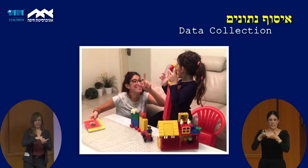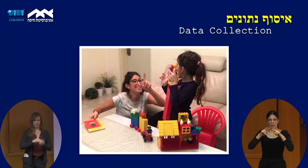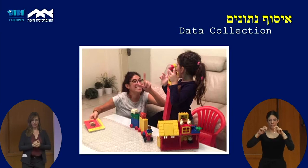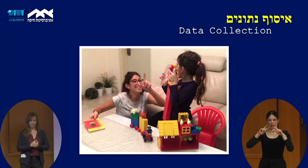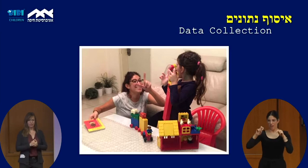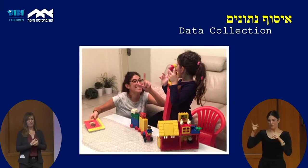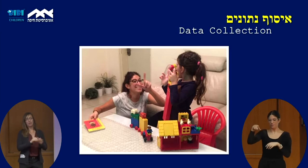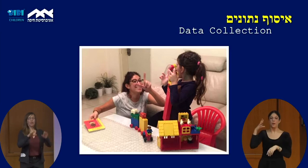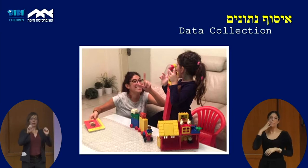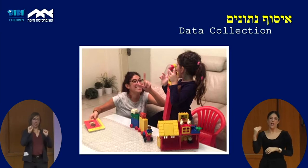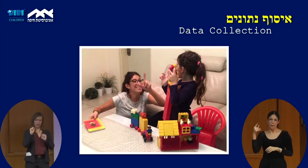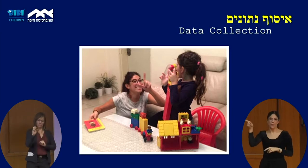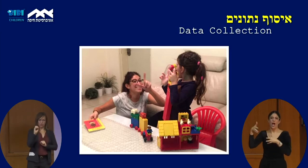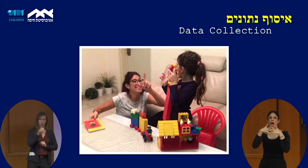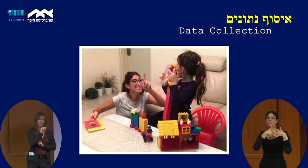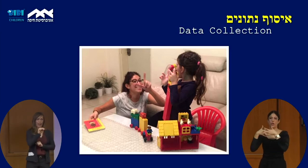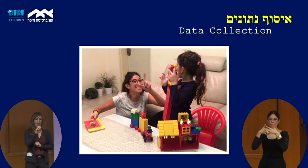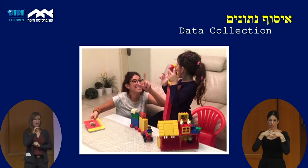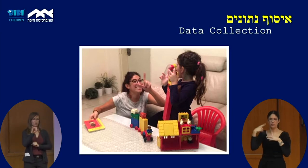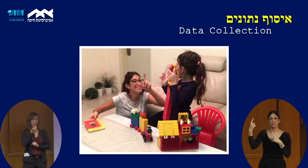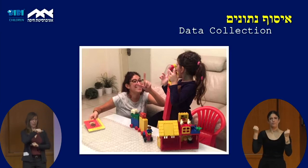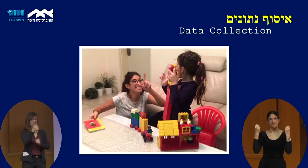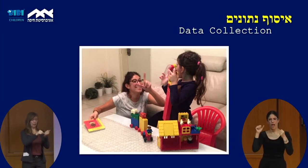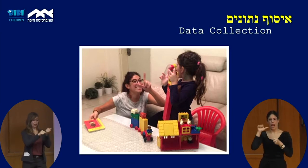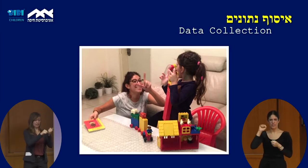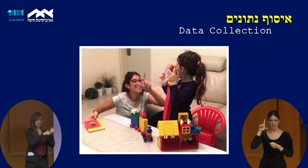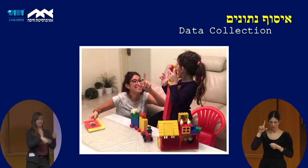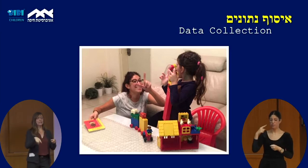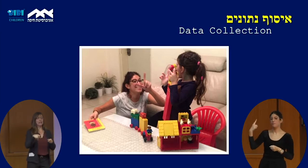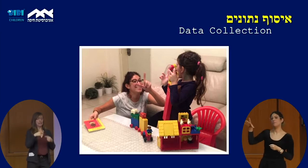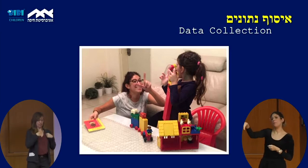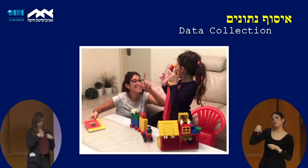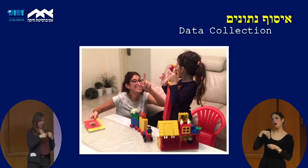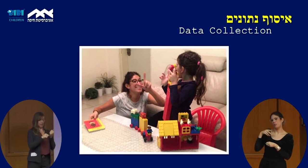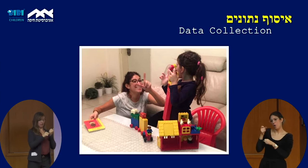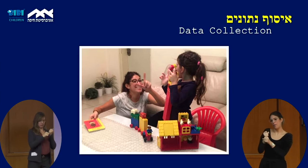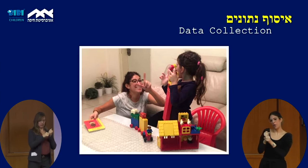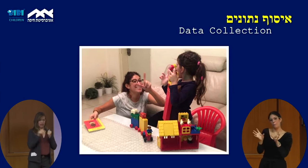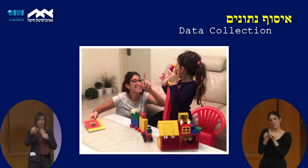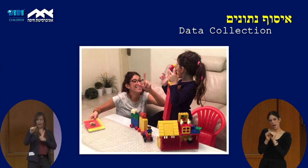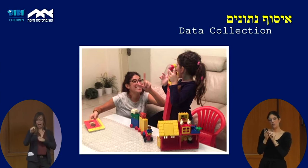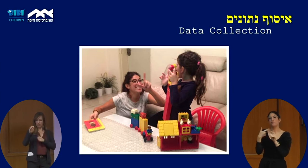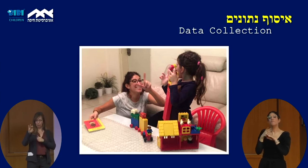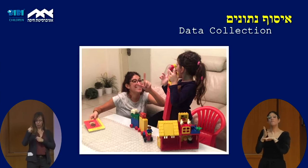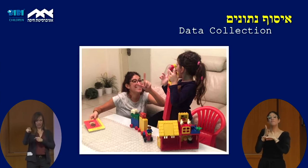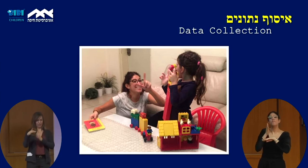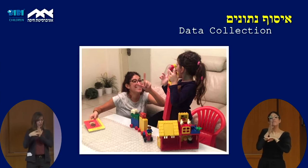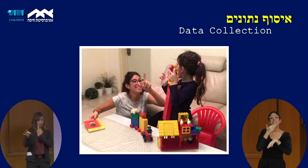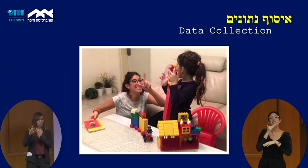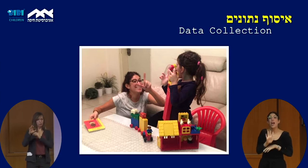So, I'm a research assistant, and Anne-Marie, who's another research assistant, she's fluent in ASL, she's from America. We've been working